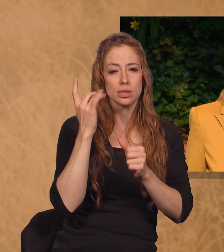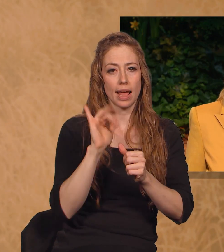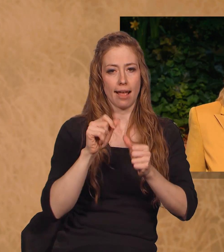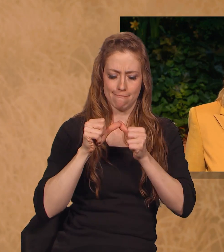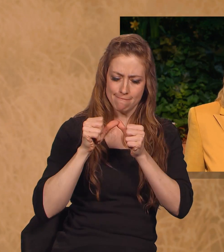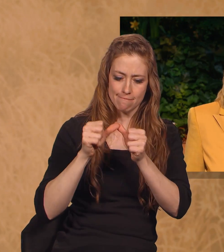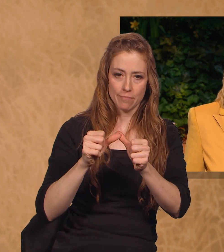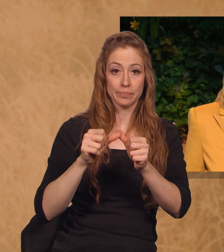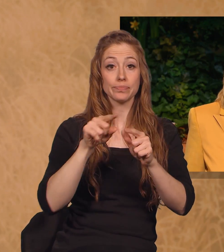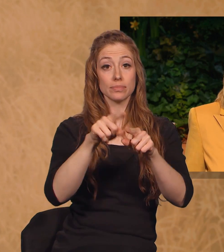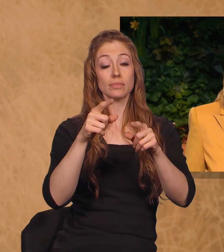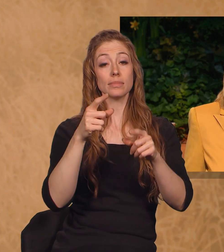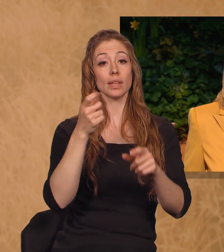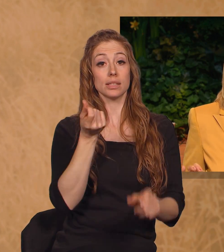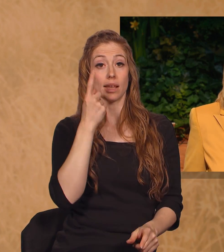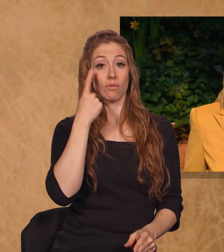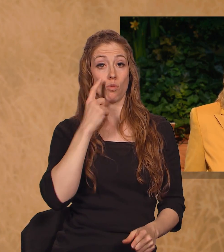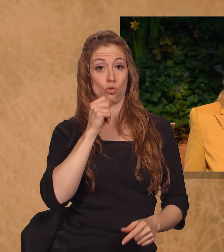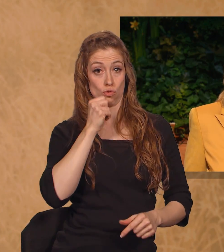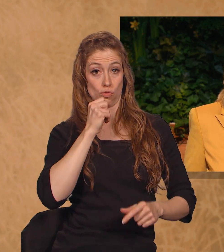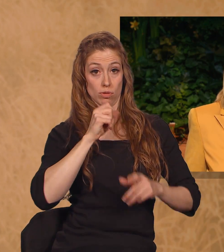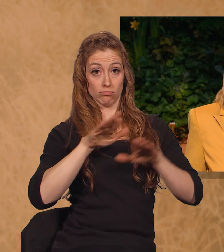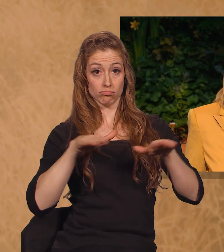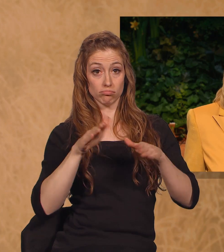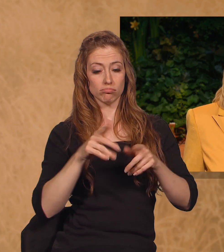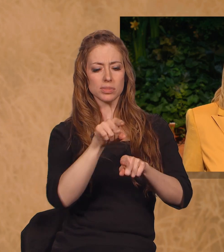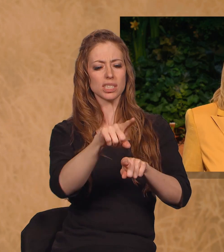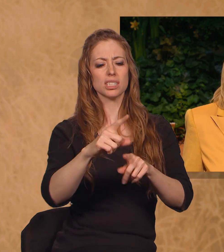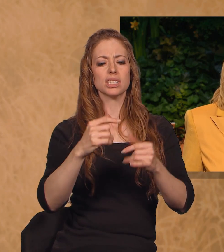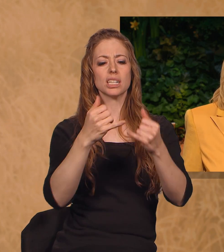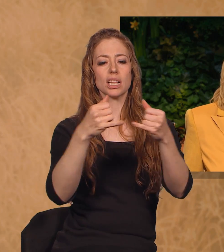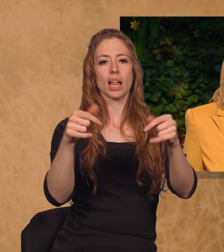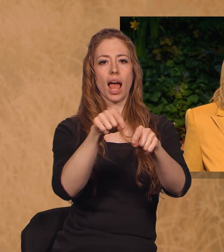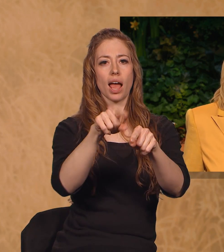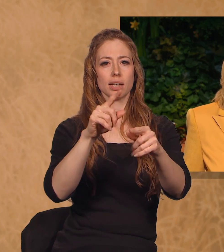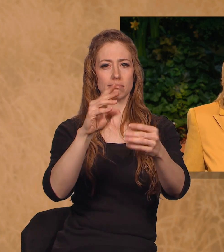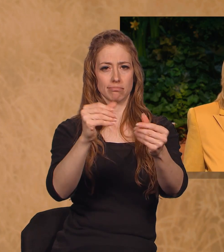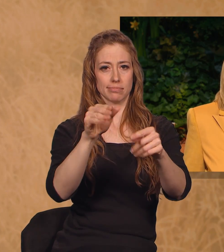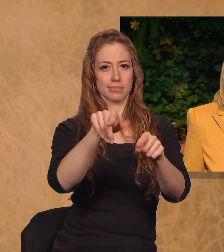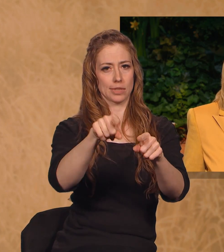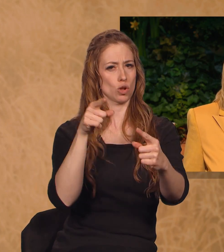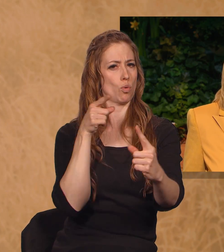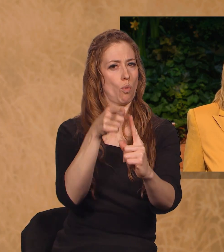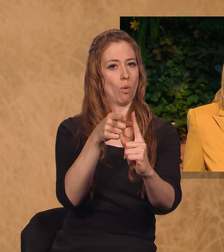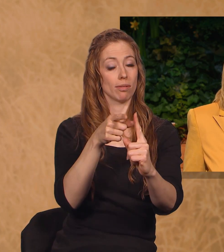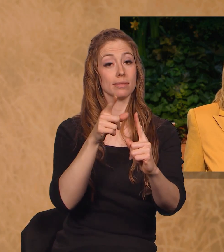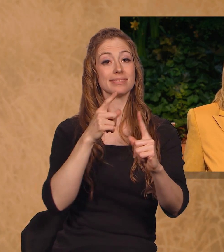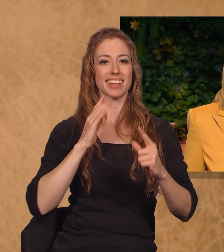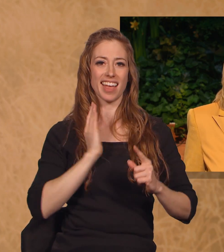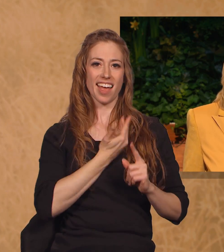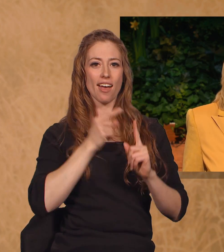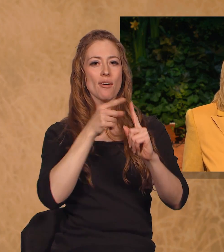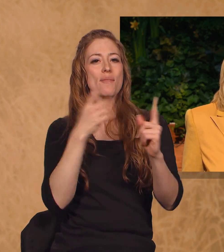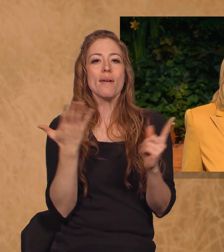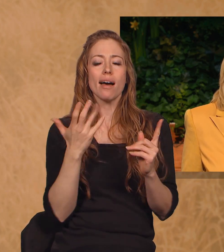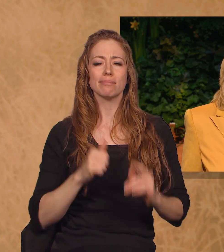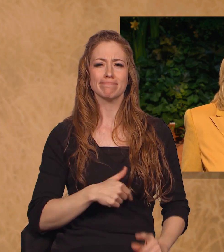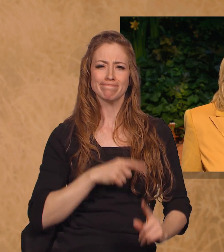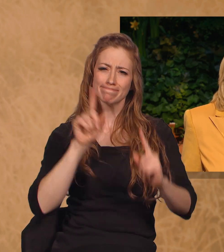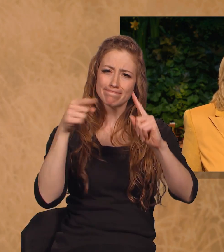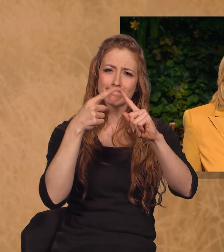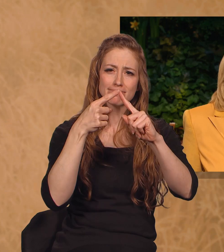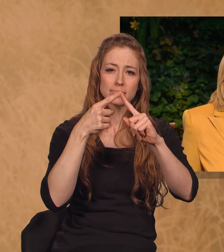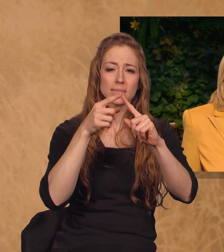the coastline was her goal. For each of us, the temple is our goal. Young women, stay focused.